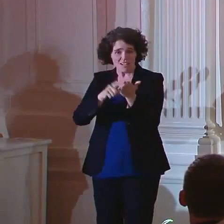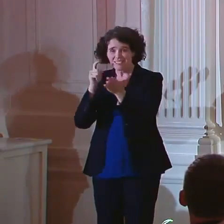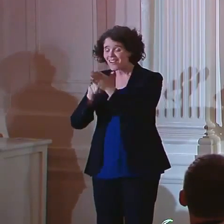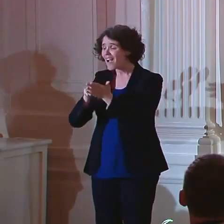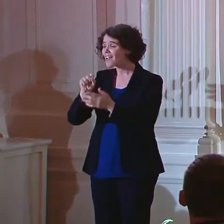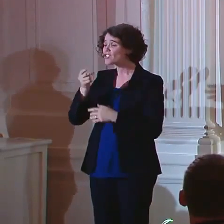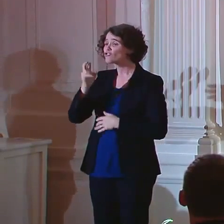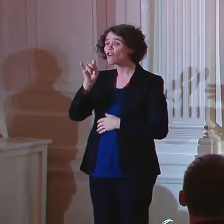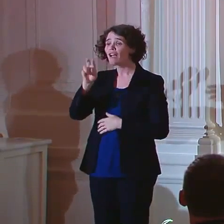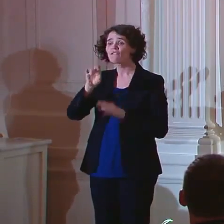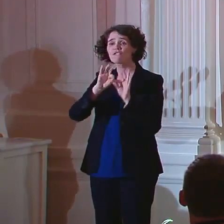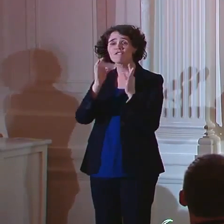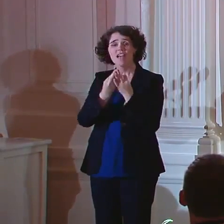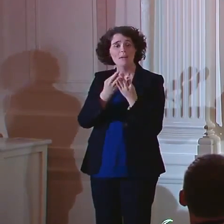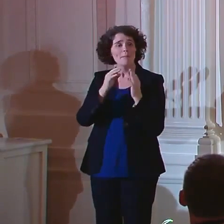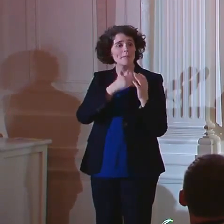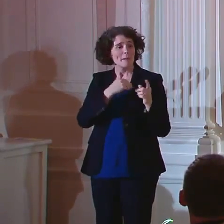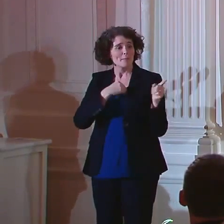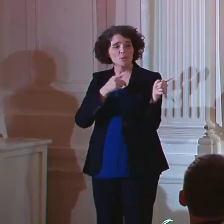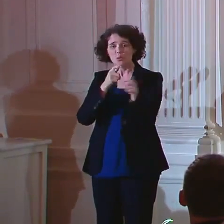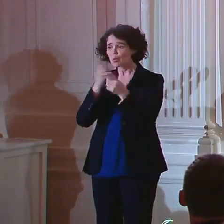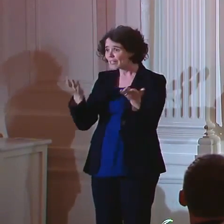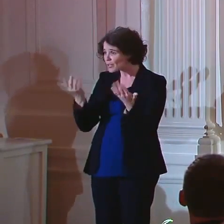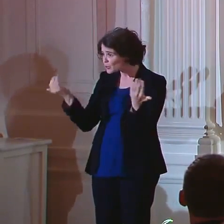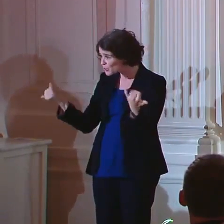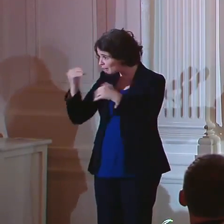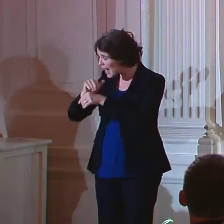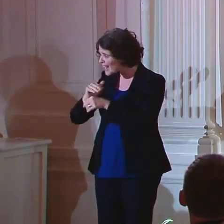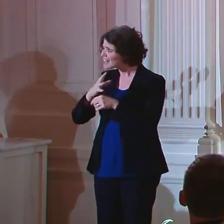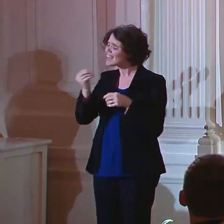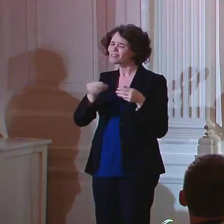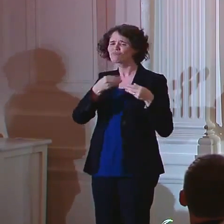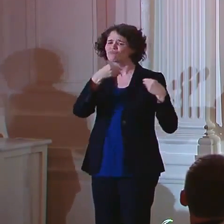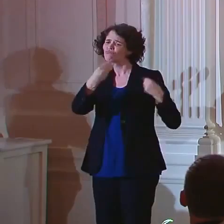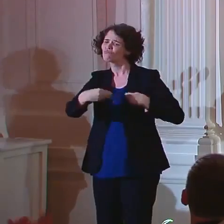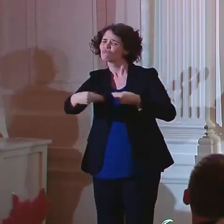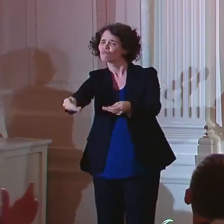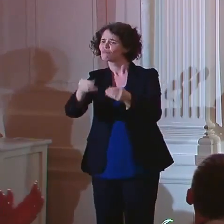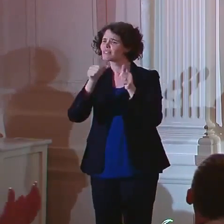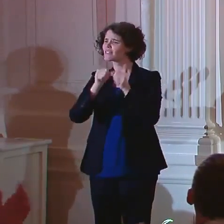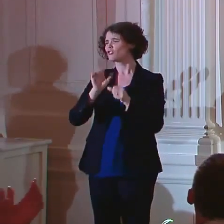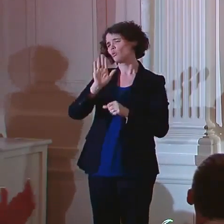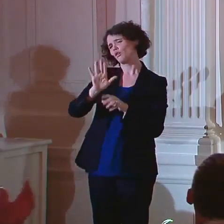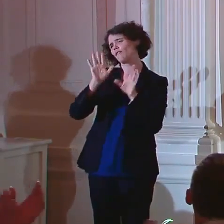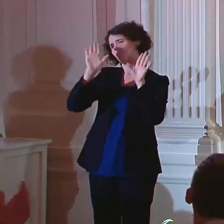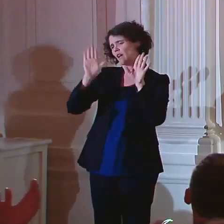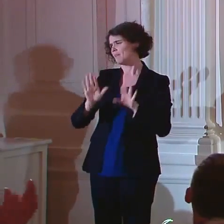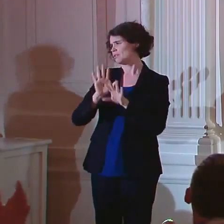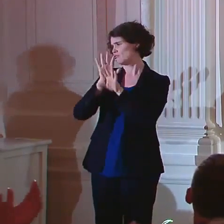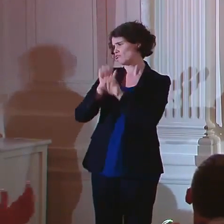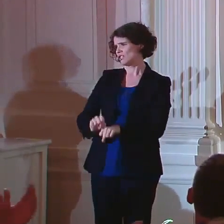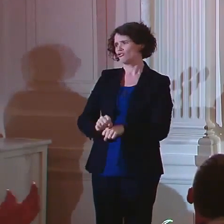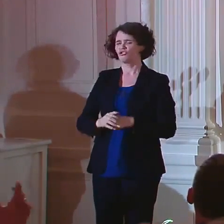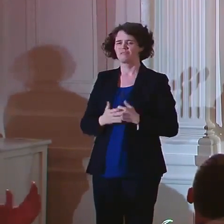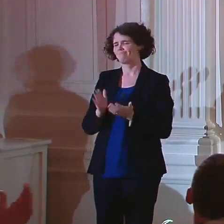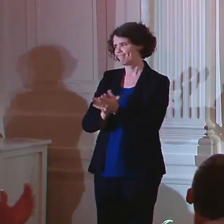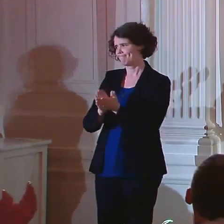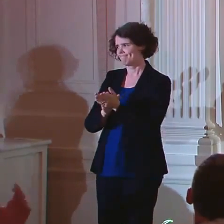continue to carry on the family's incredible tradition of service. Thank you.